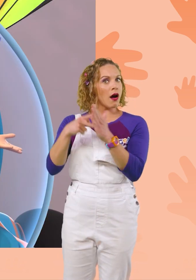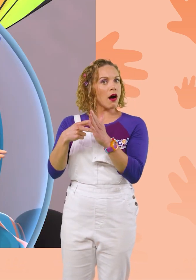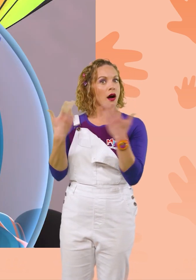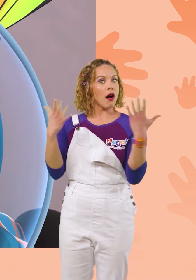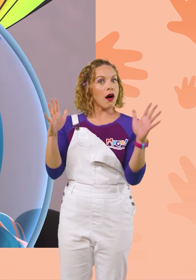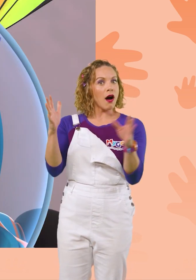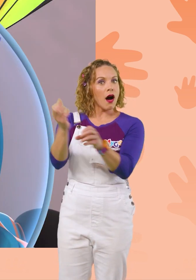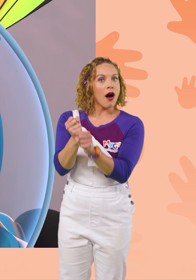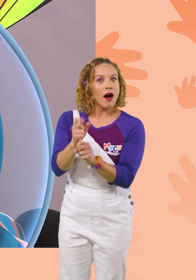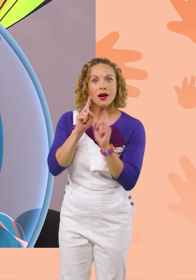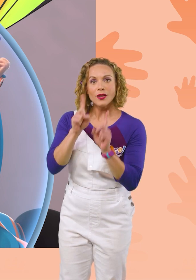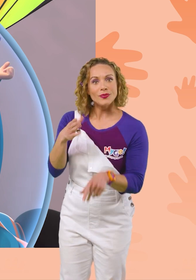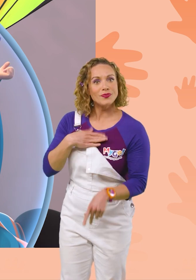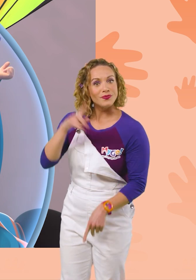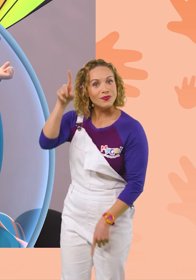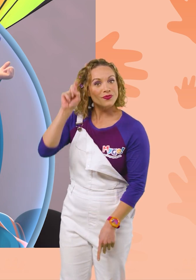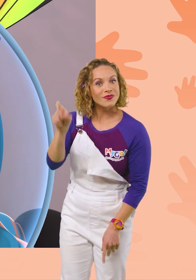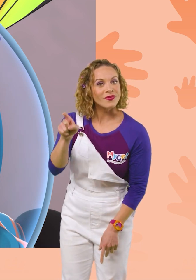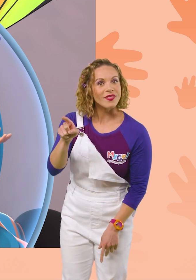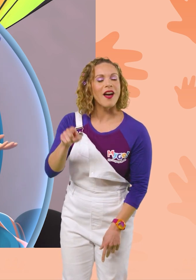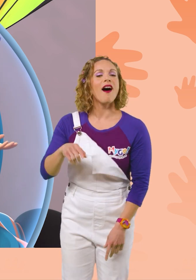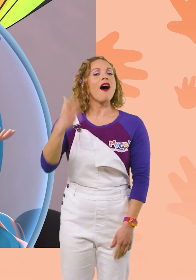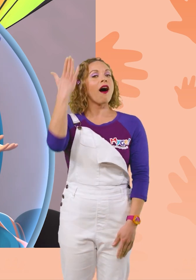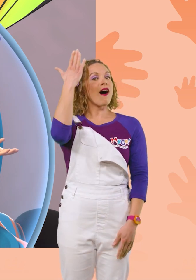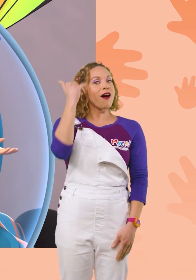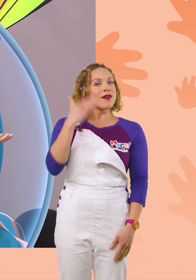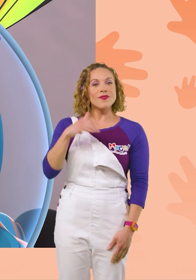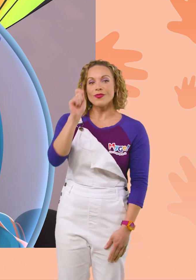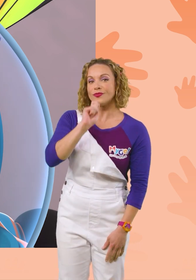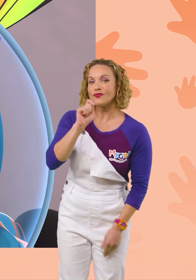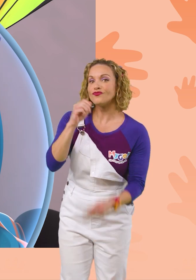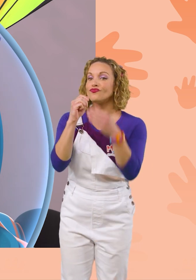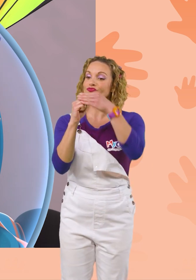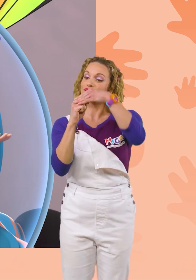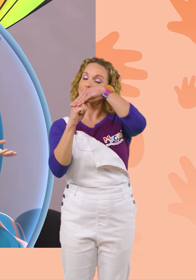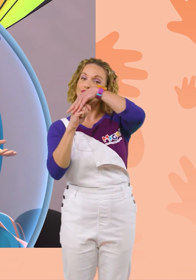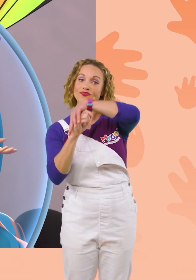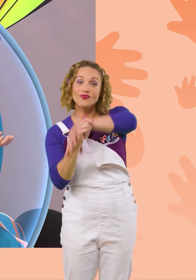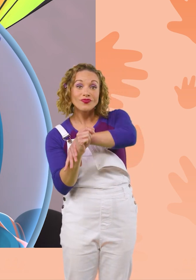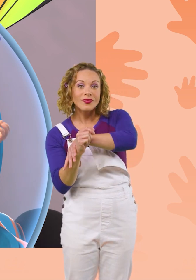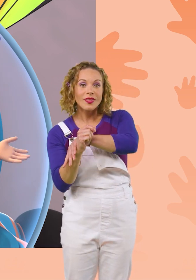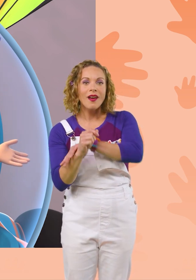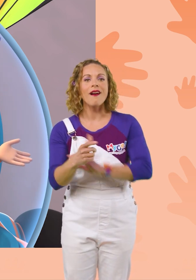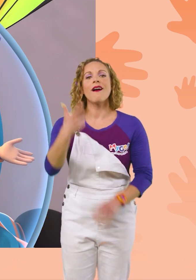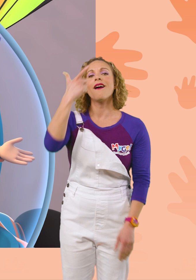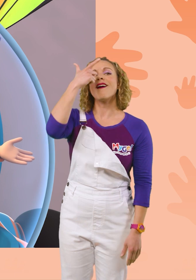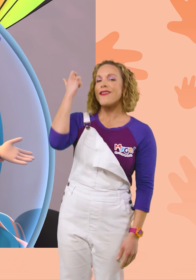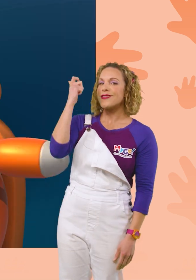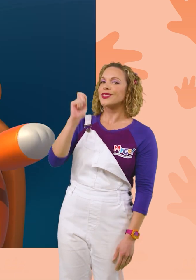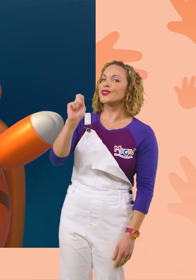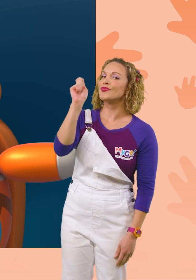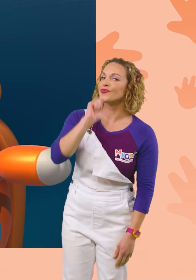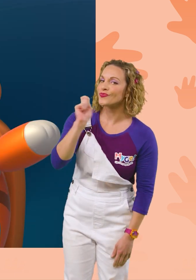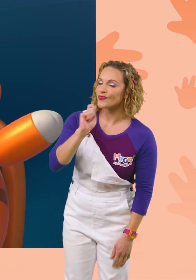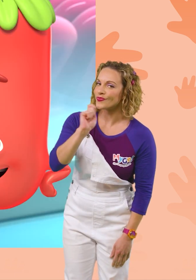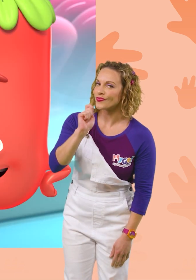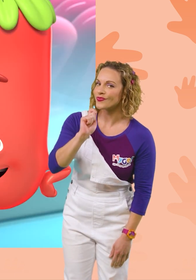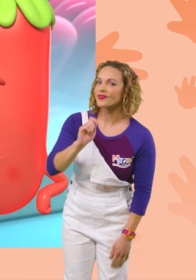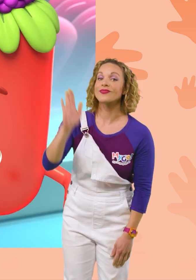we have the answer to my question, why my popsicle melts down in my hand! It's because popsicles